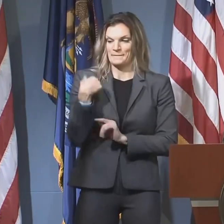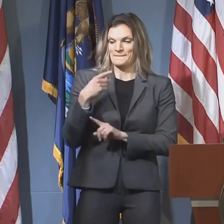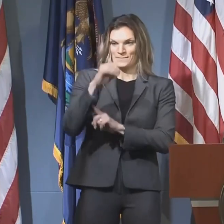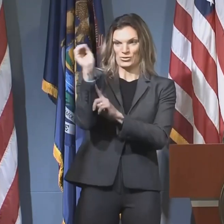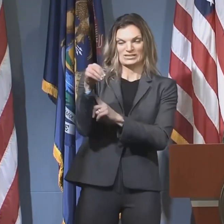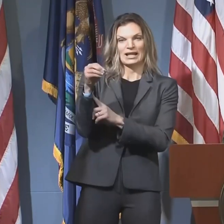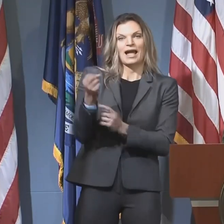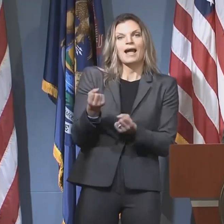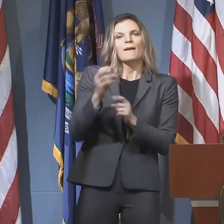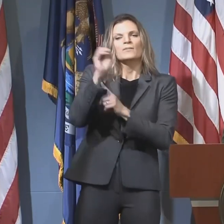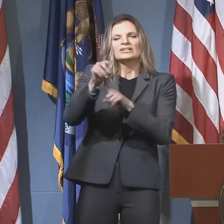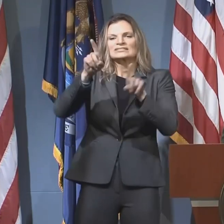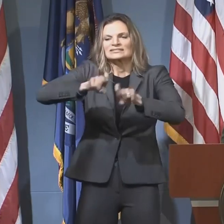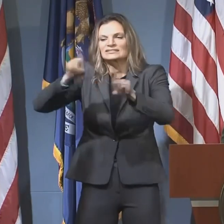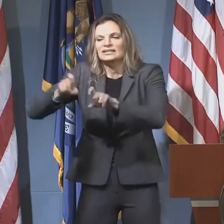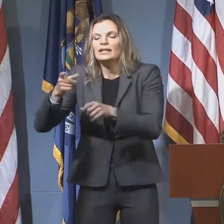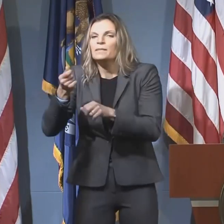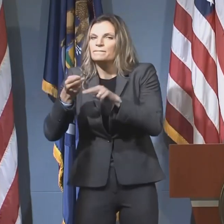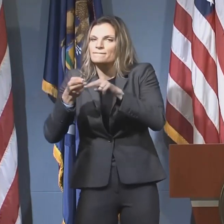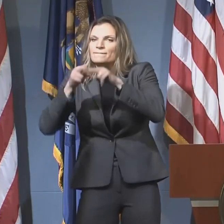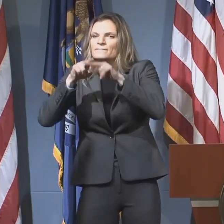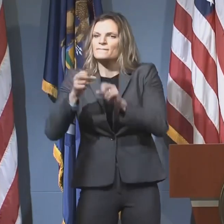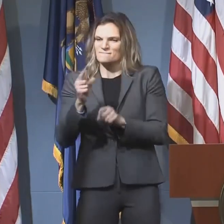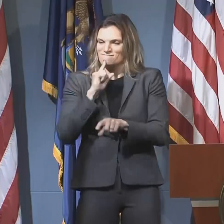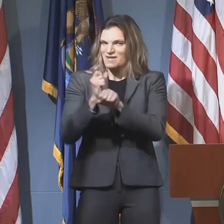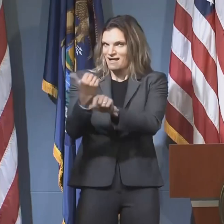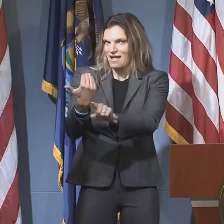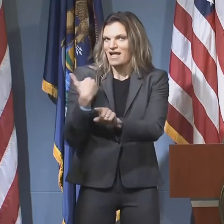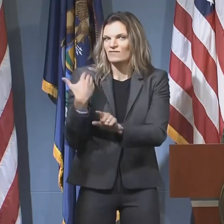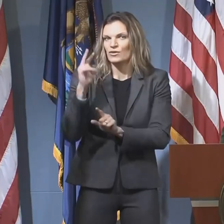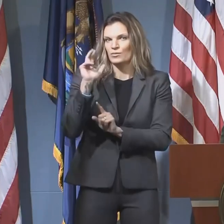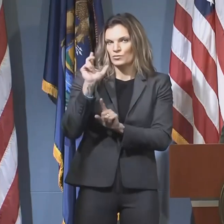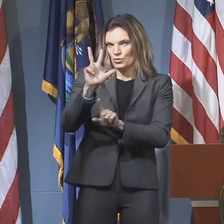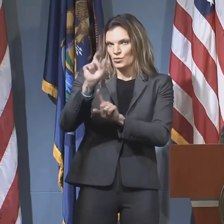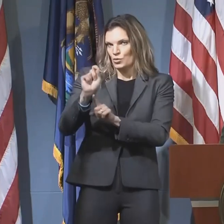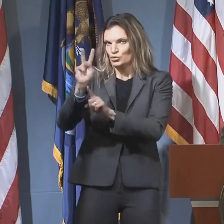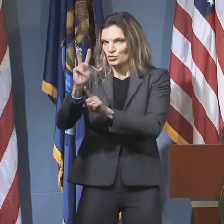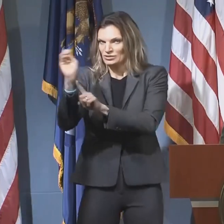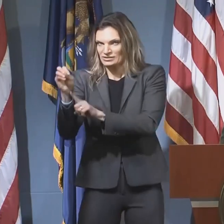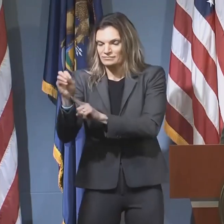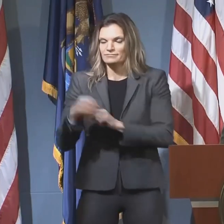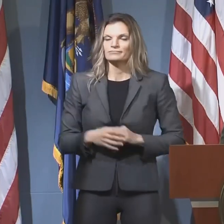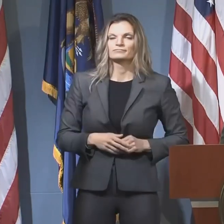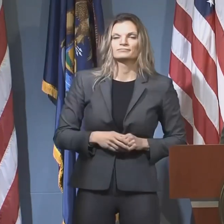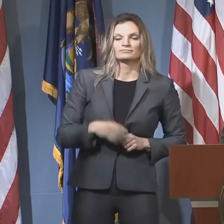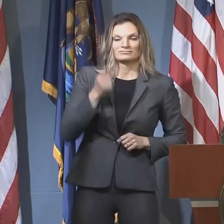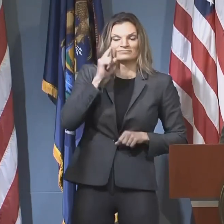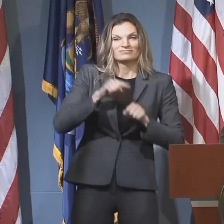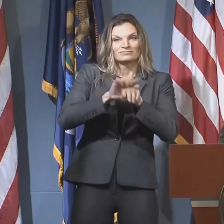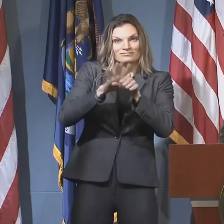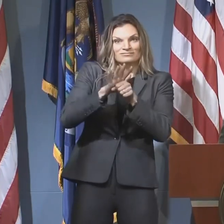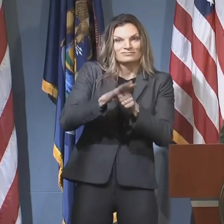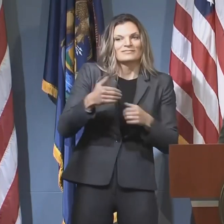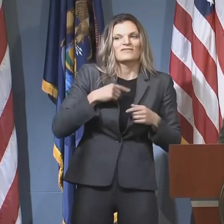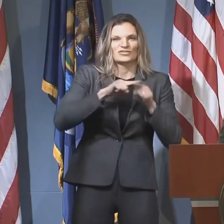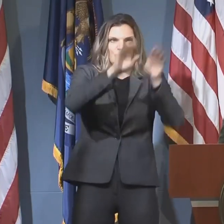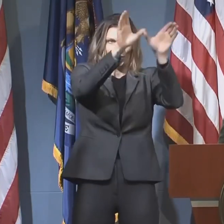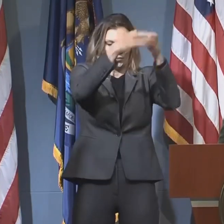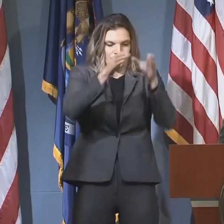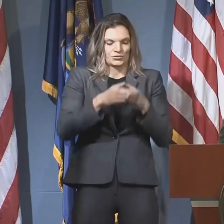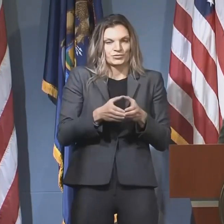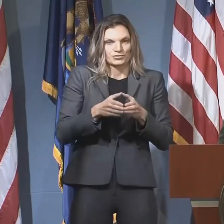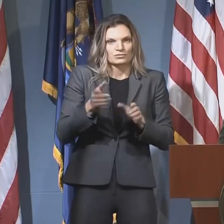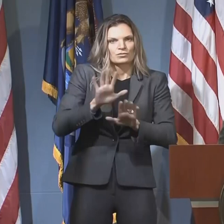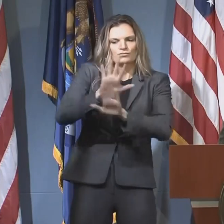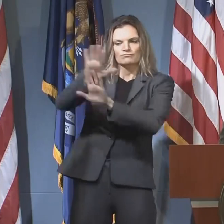that were positive went up slightly to 3.2%. As always, regionally, we are seeing different patterns. The